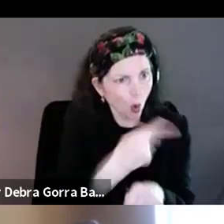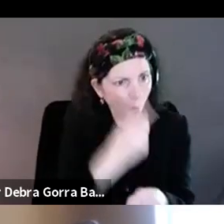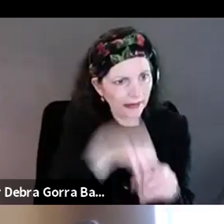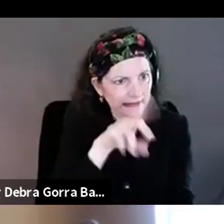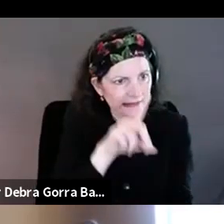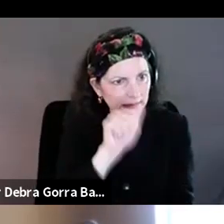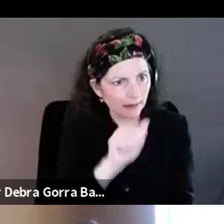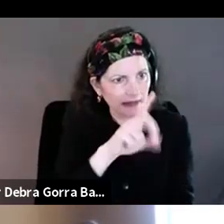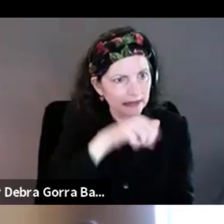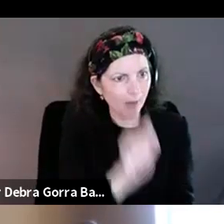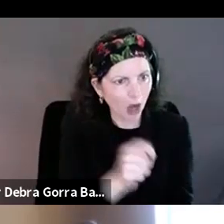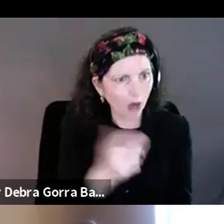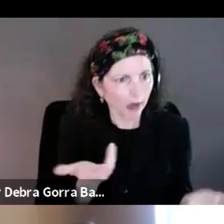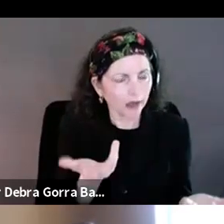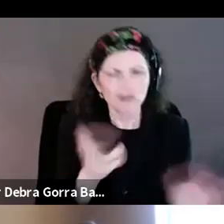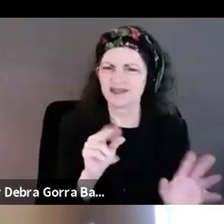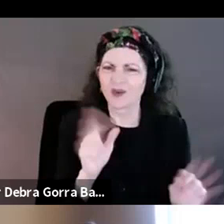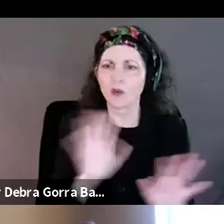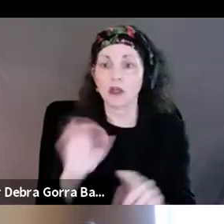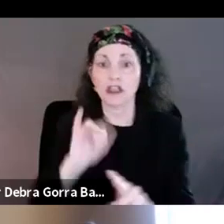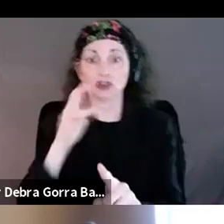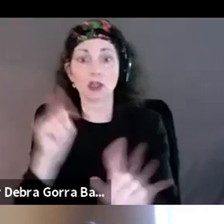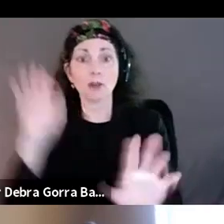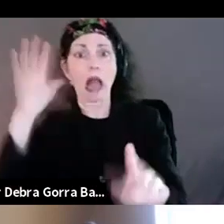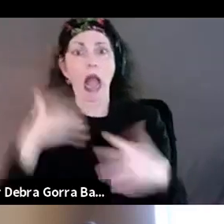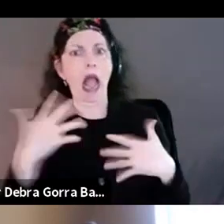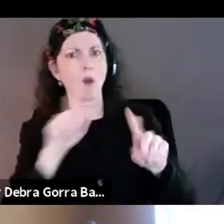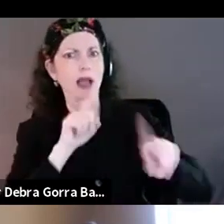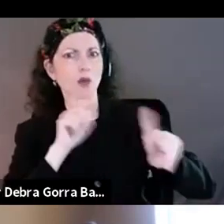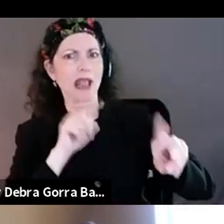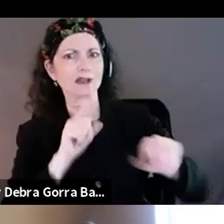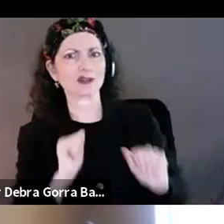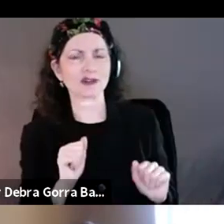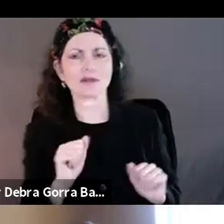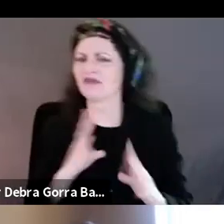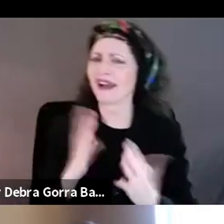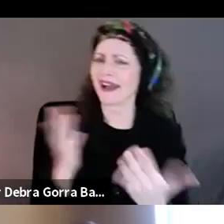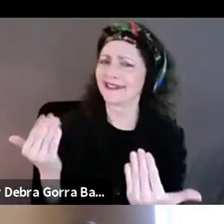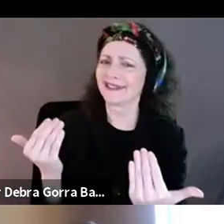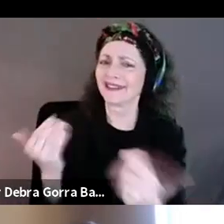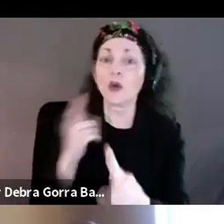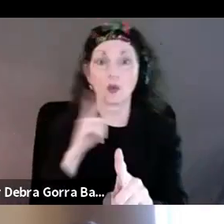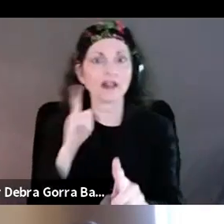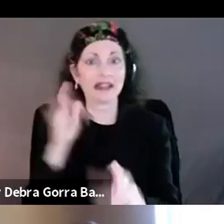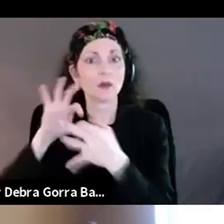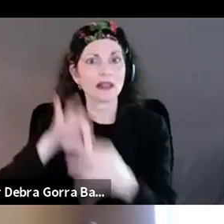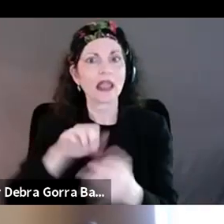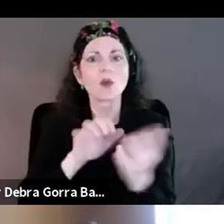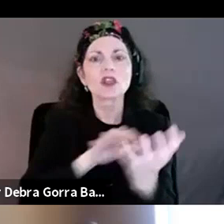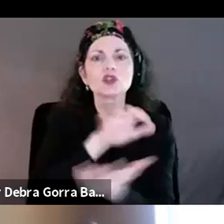Can I start that one off? Absolutely. Absolutely. It, it touches upon something that storm was talking about,